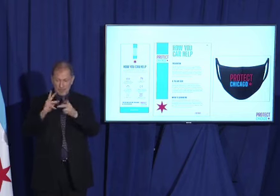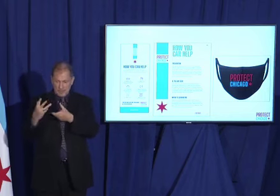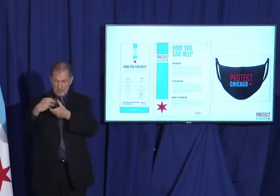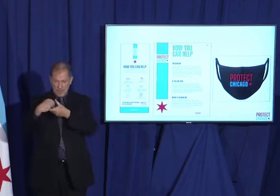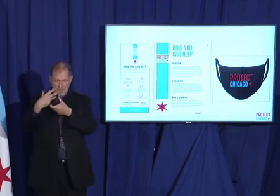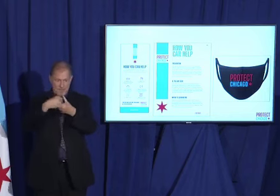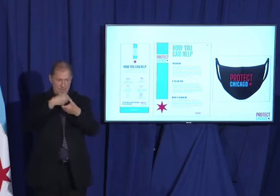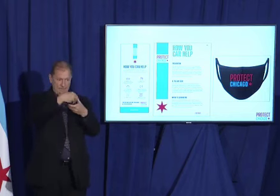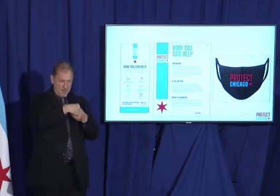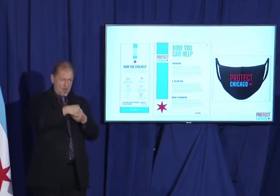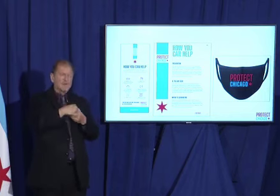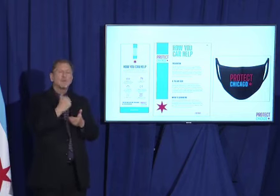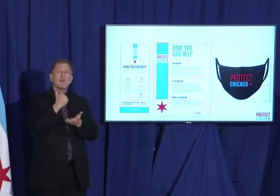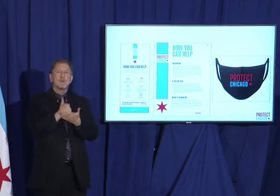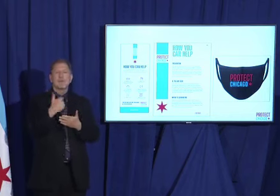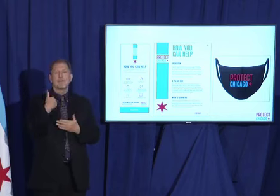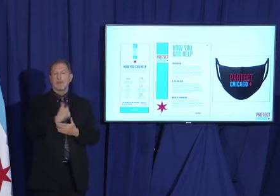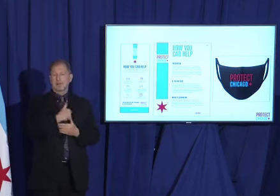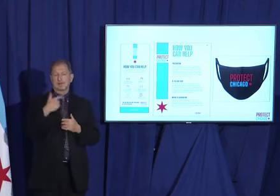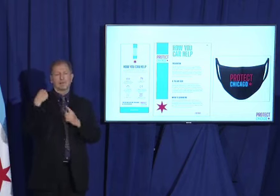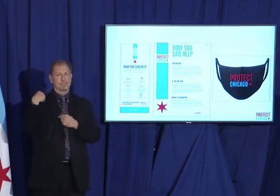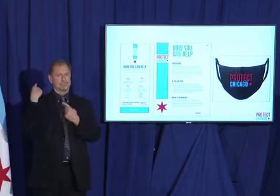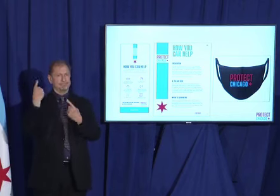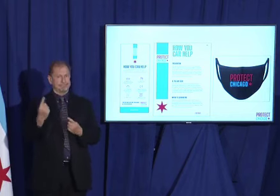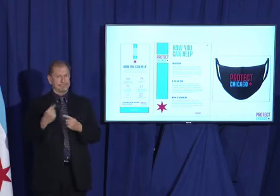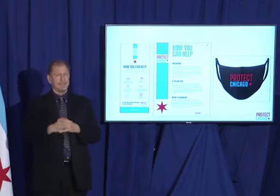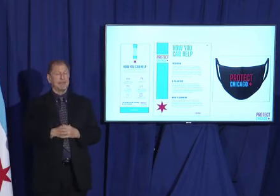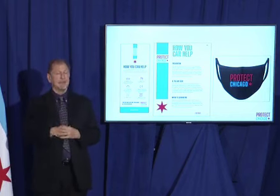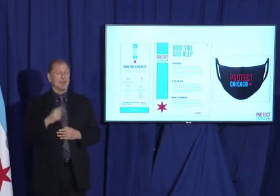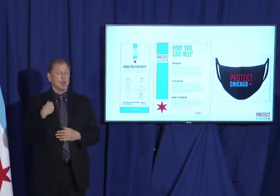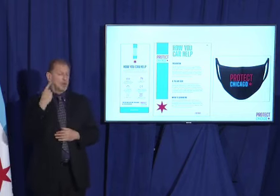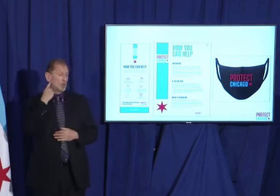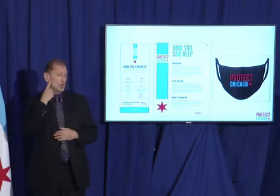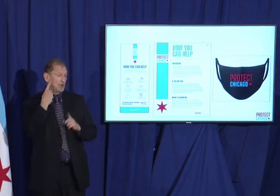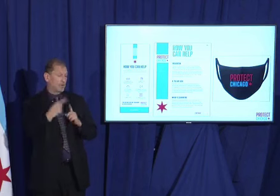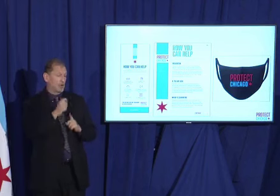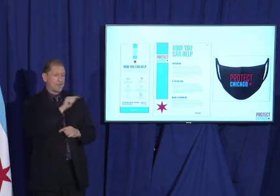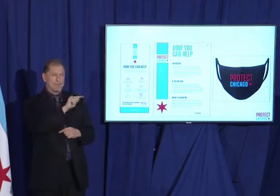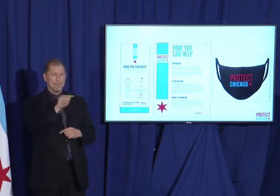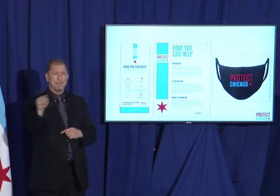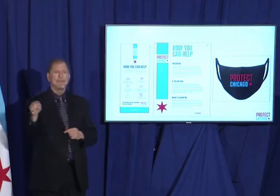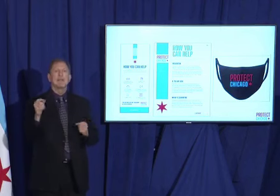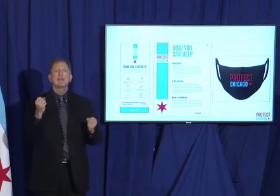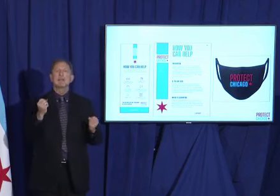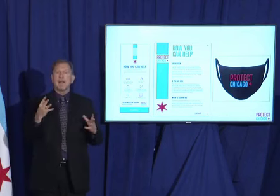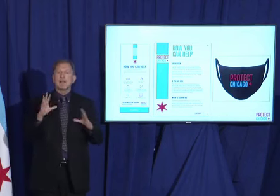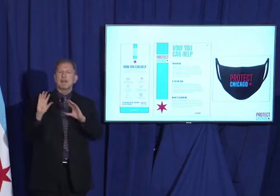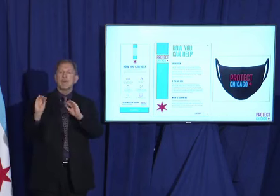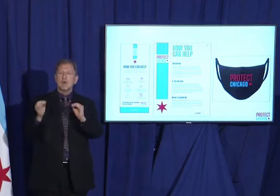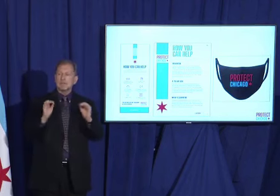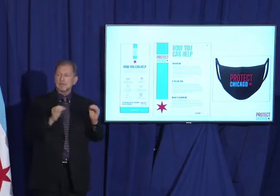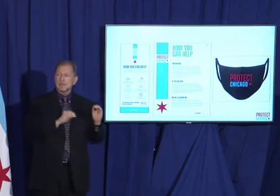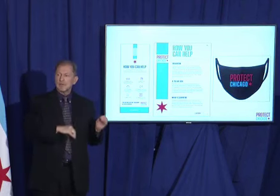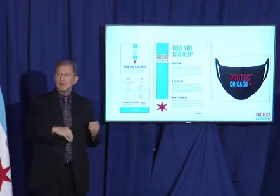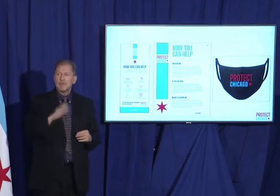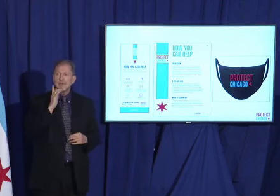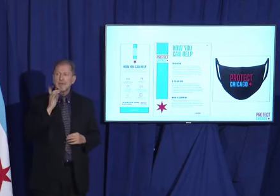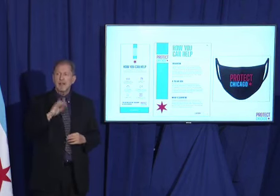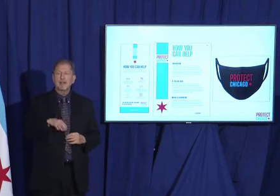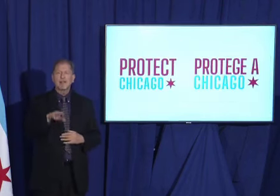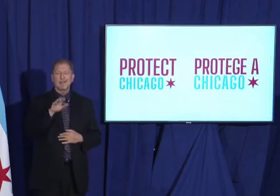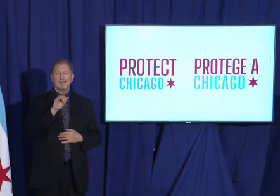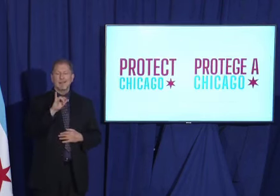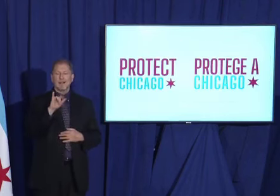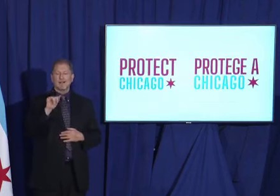engaged in this fight for so long. Feedback that we've gotten from a number of other groups, like Illinois Unitos